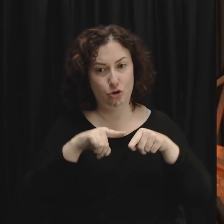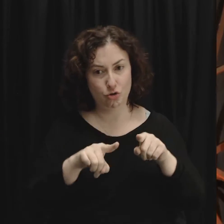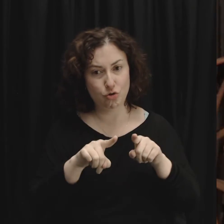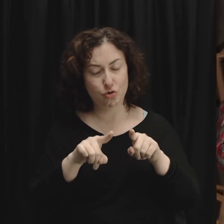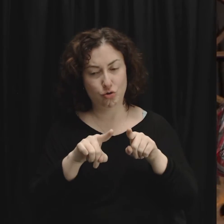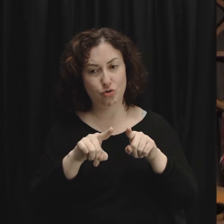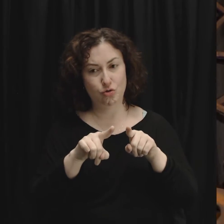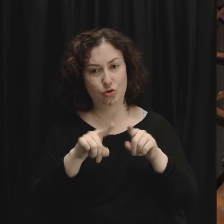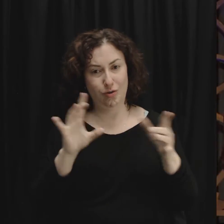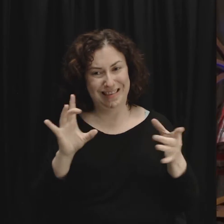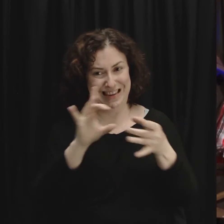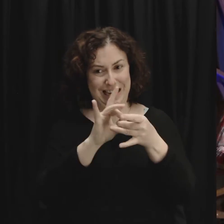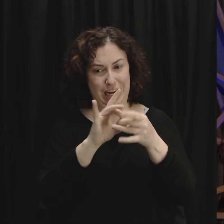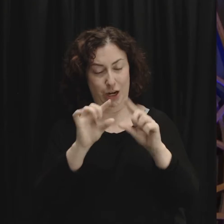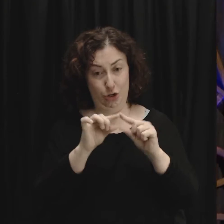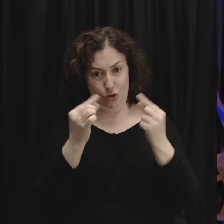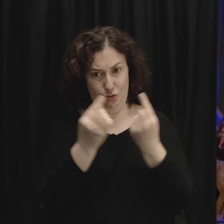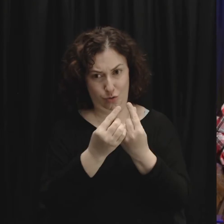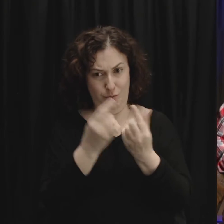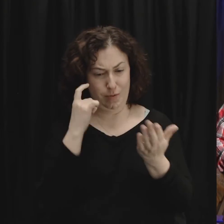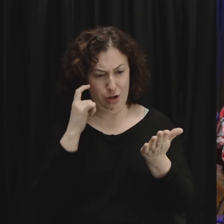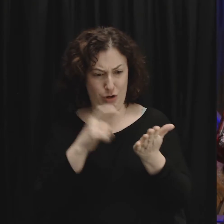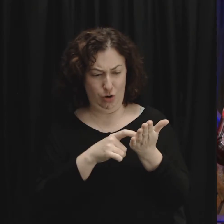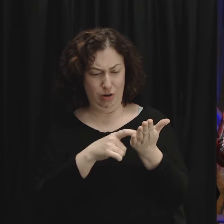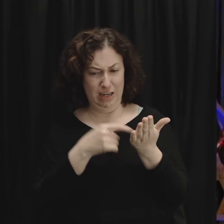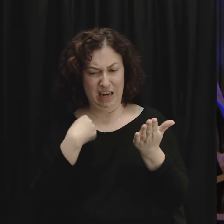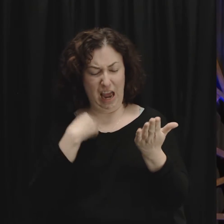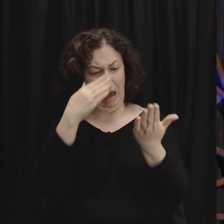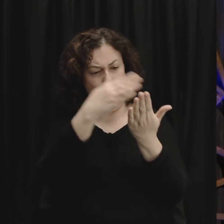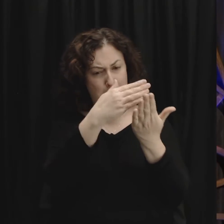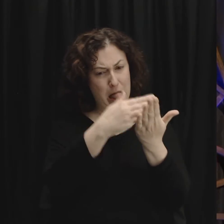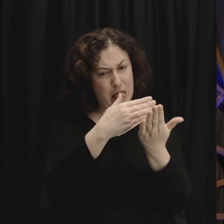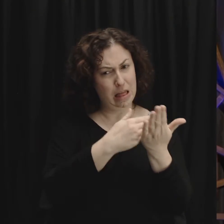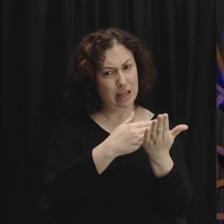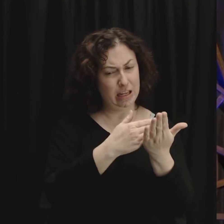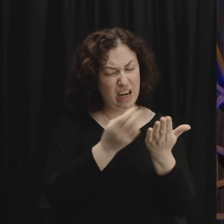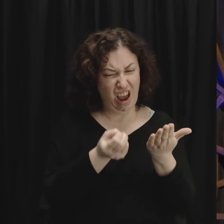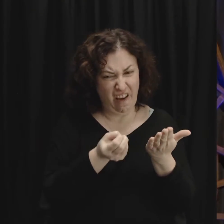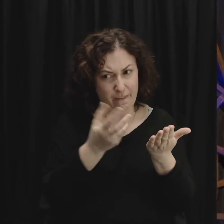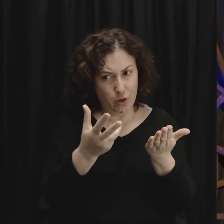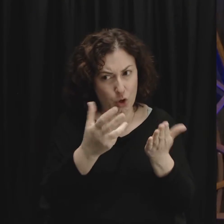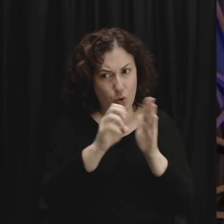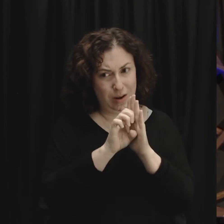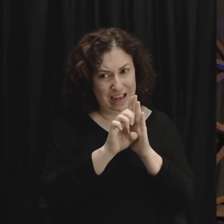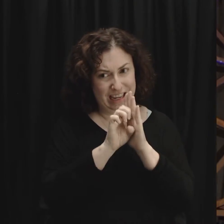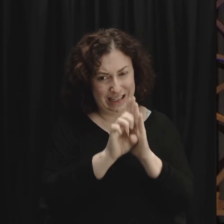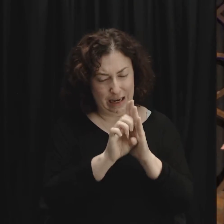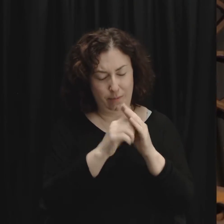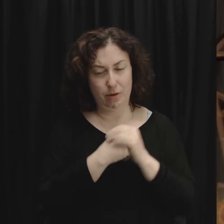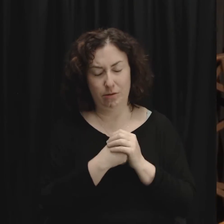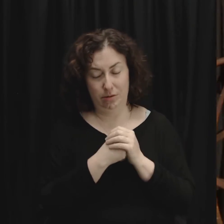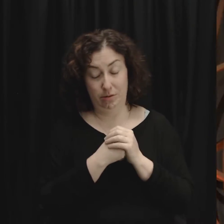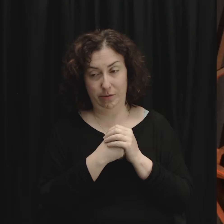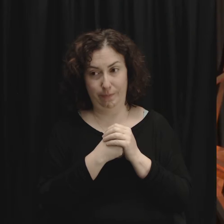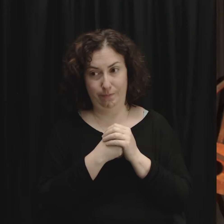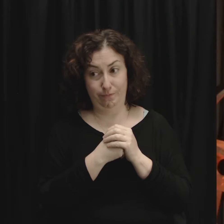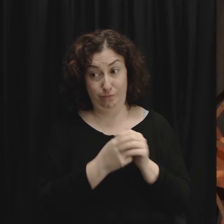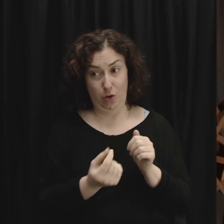examples on there of the new way that we can deal with conflict. One, you'll notice I spelled out what we've come to call in this church